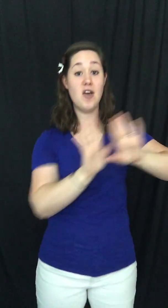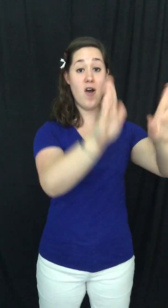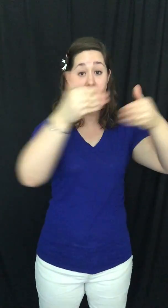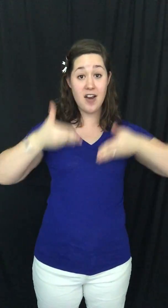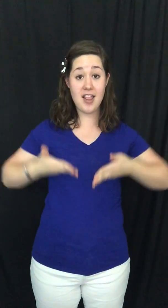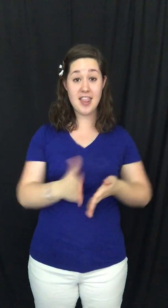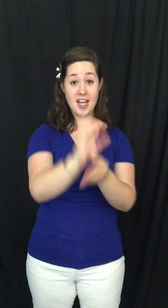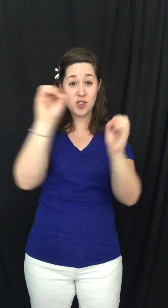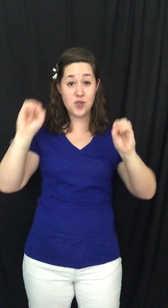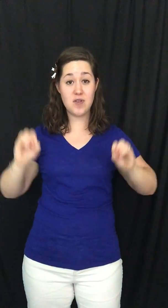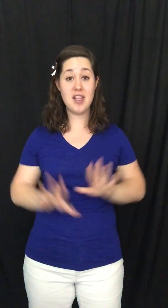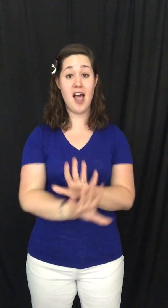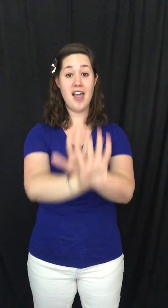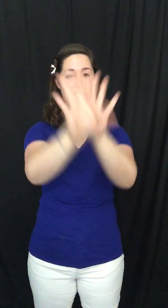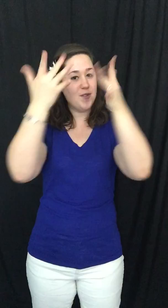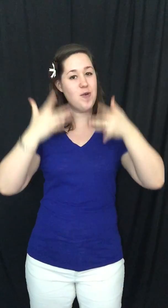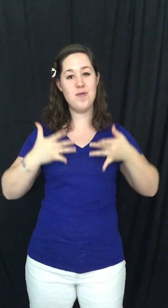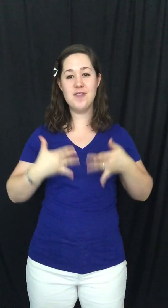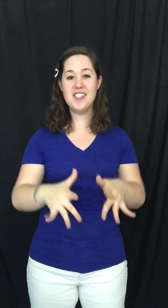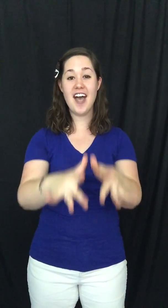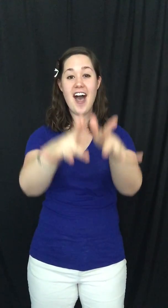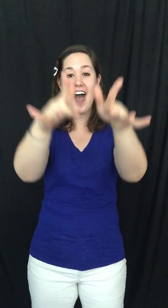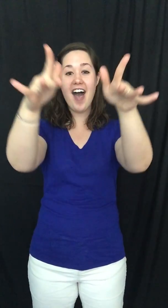dark Let your light so shine